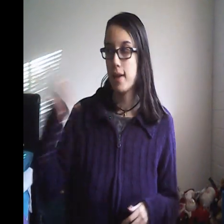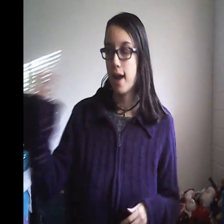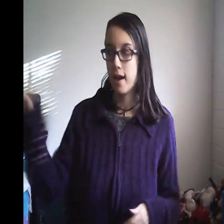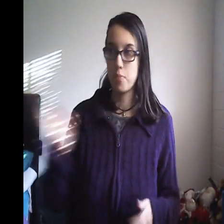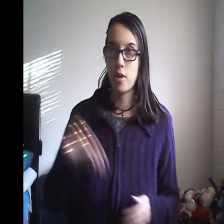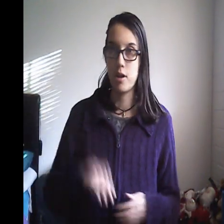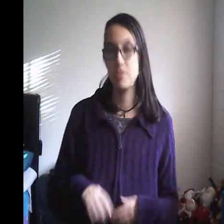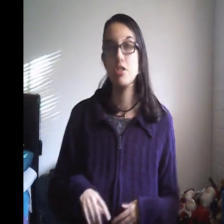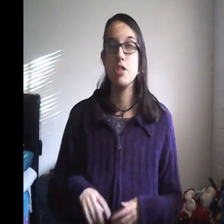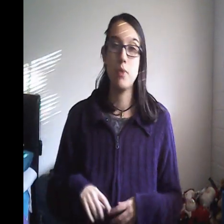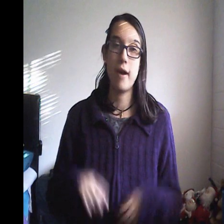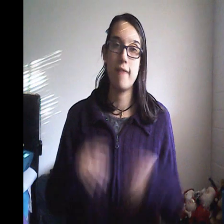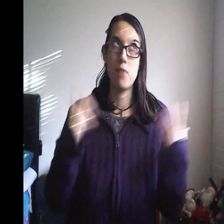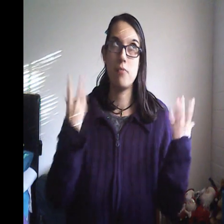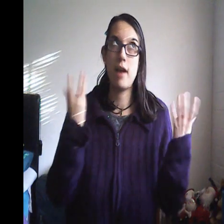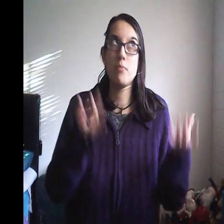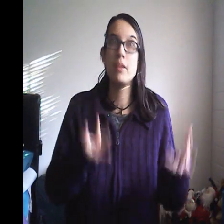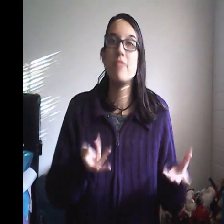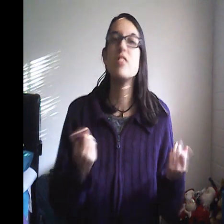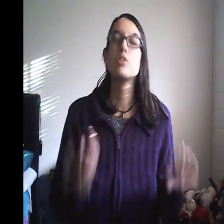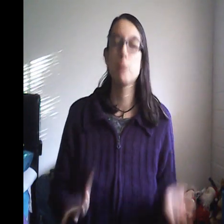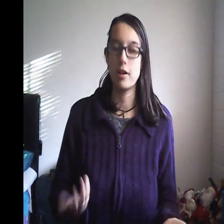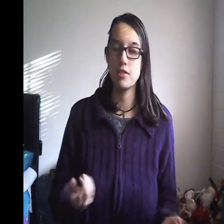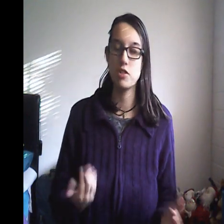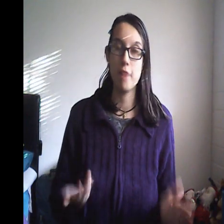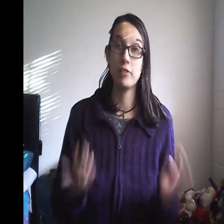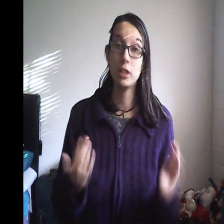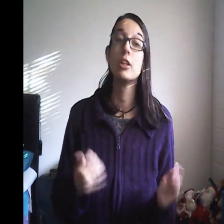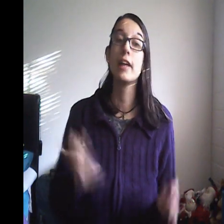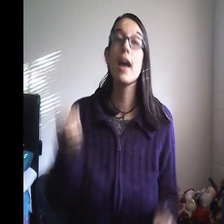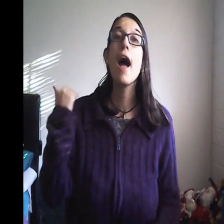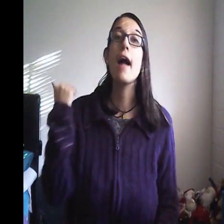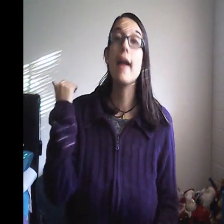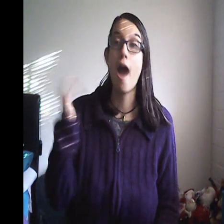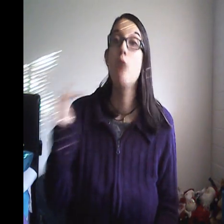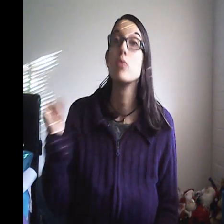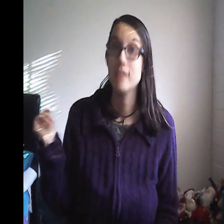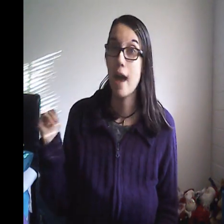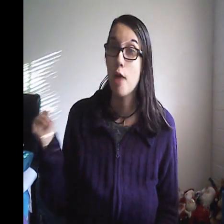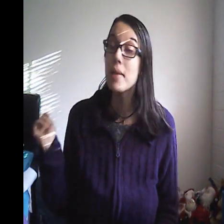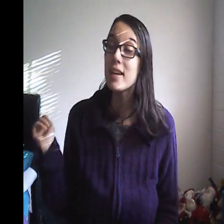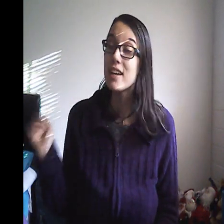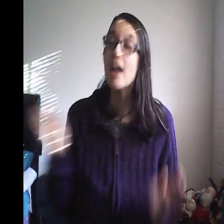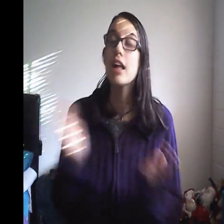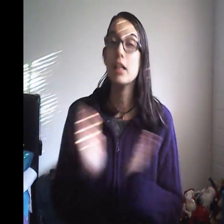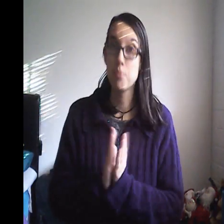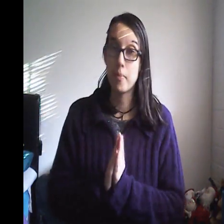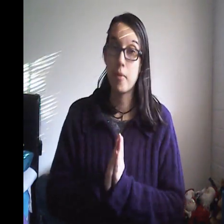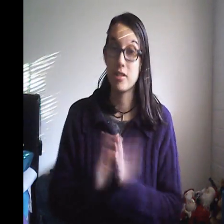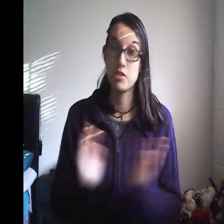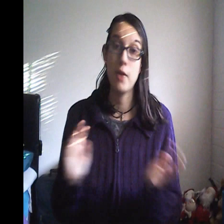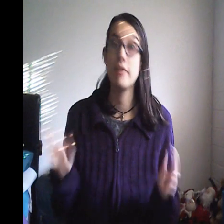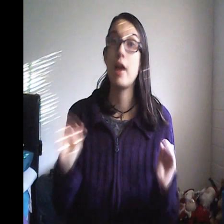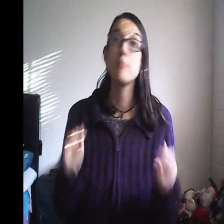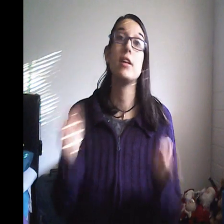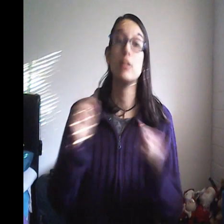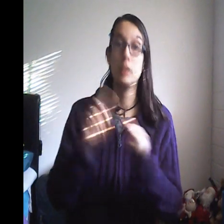eye products do you have? How many of these products do you have? Literally count how many lip products do you have? And I mean lip